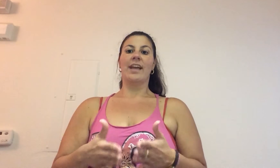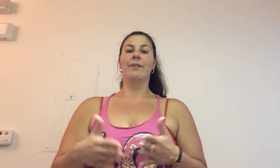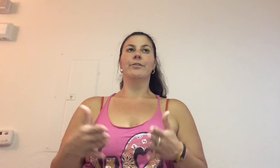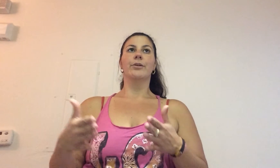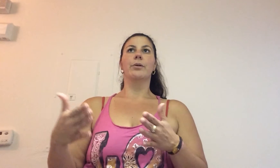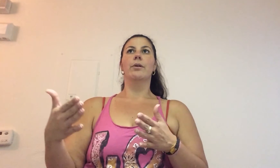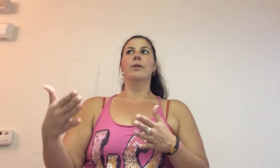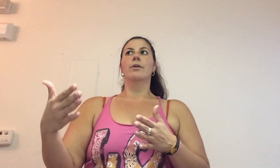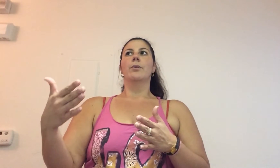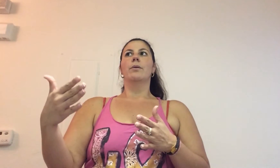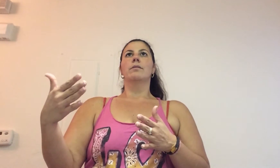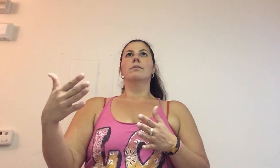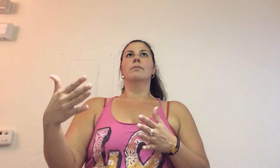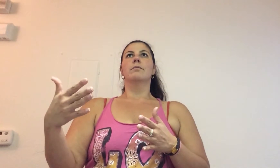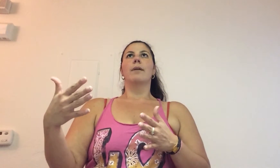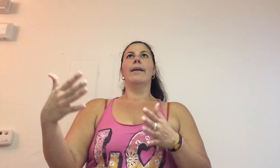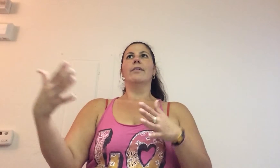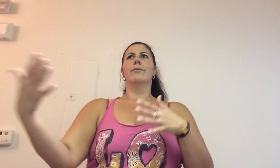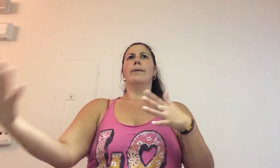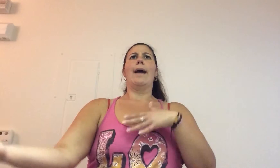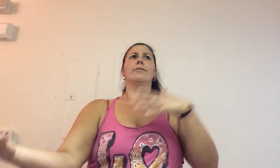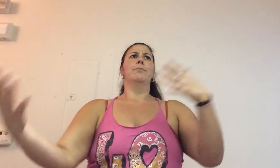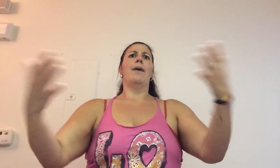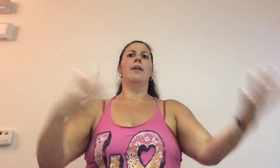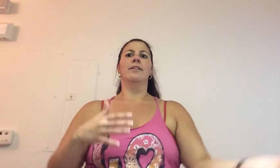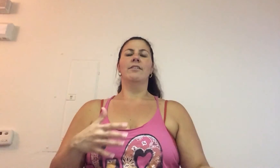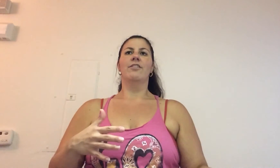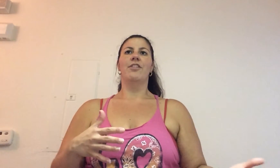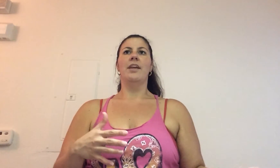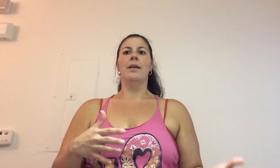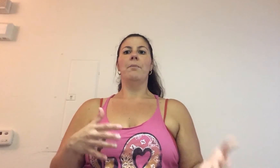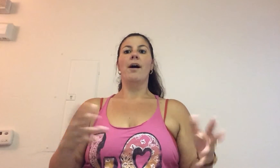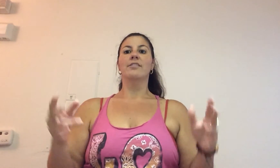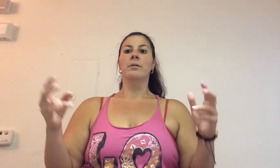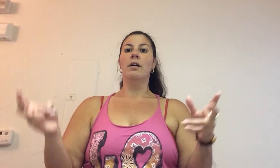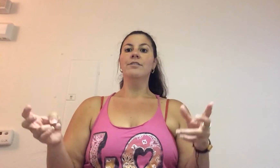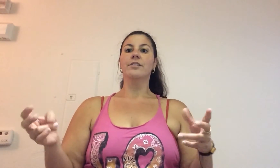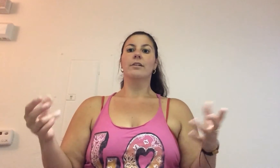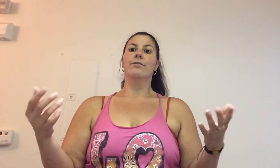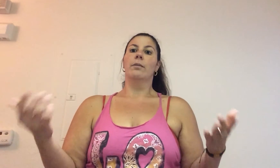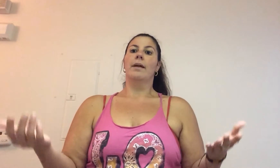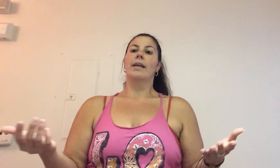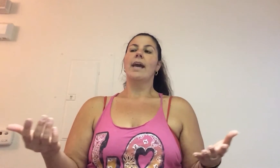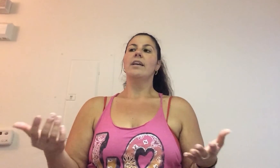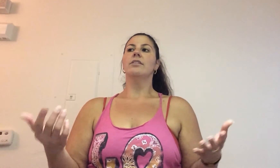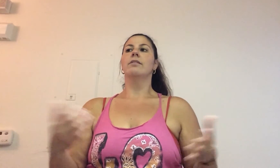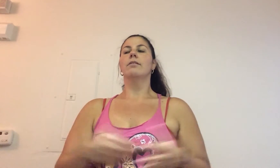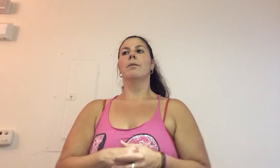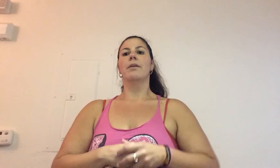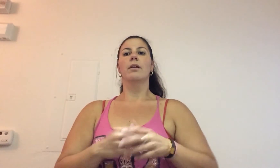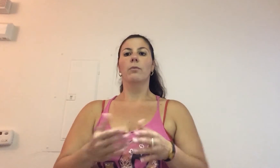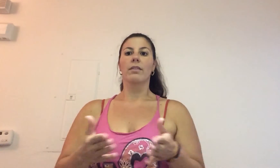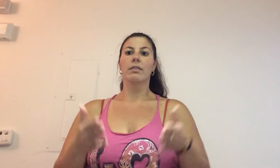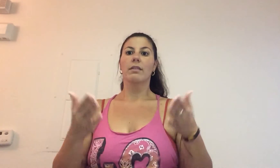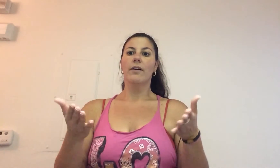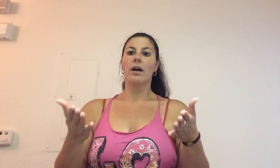counter, I guess, react or balance the possible ulcer for the medication. So, I'm thinking, what the fuck?